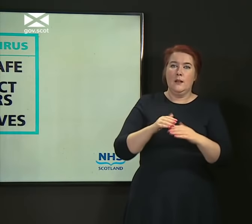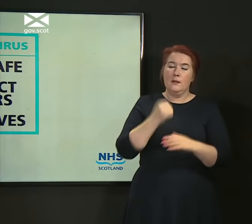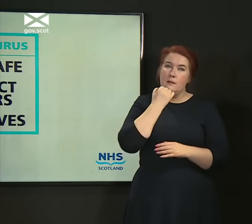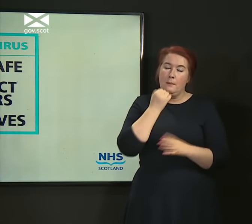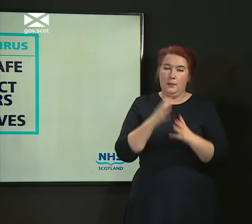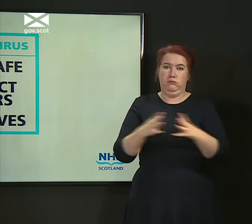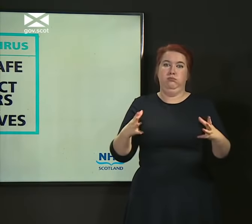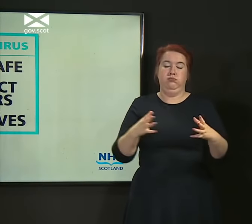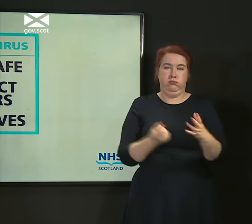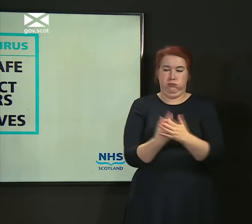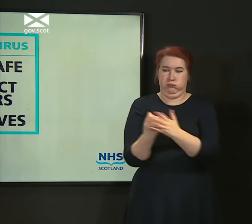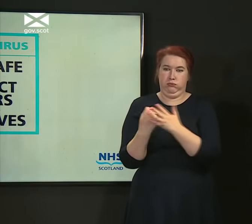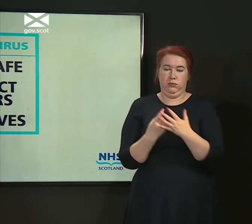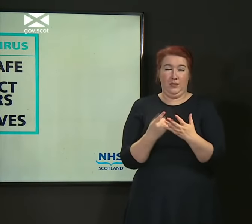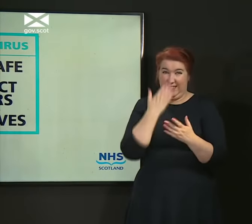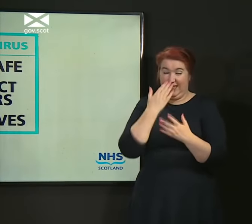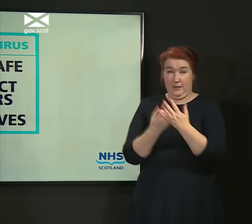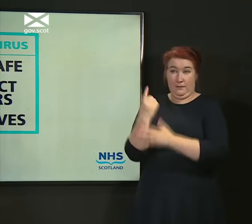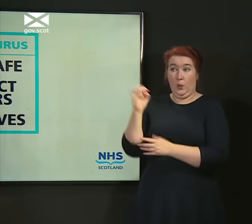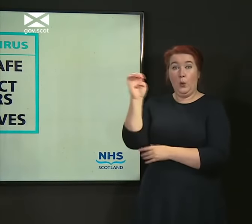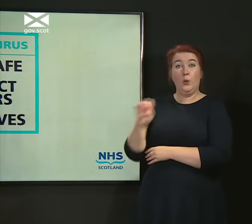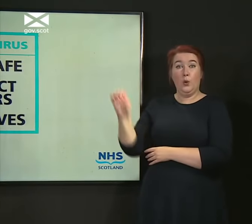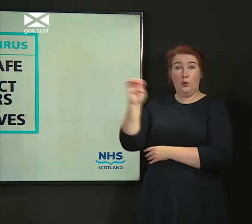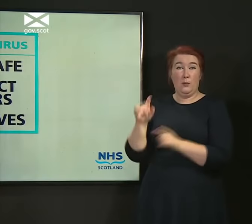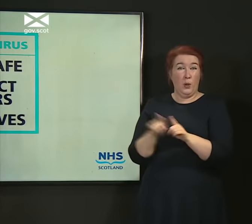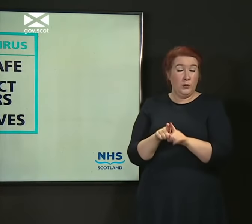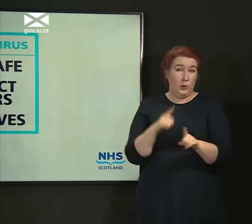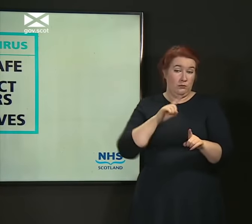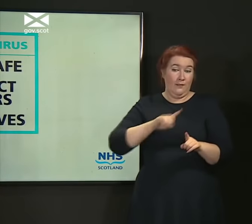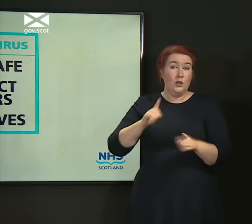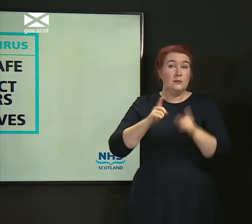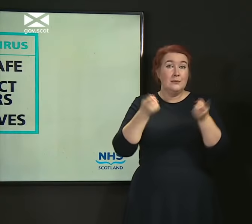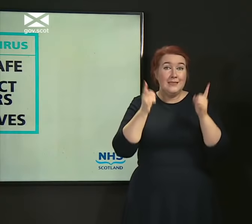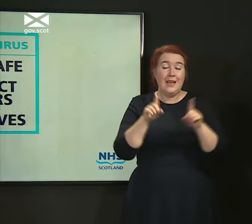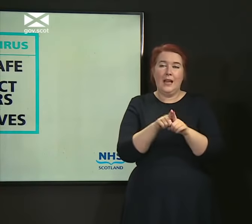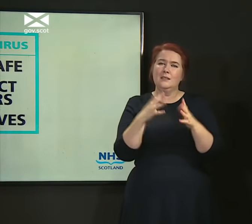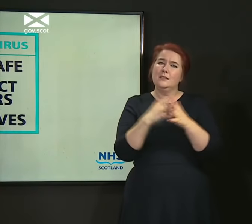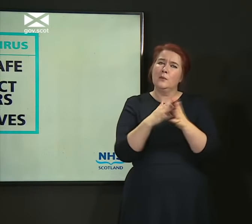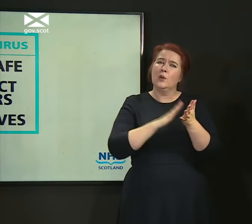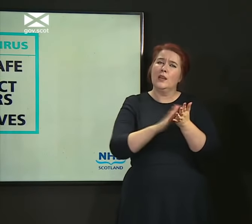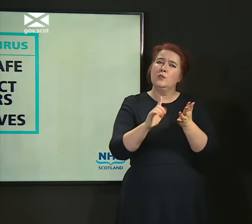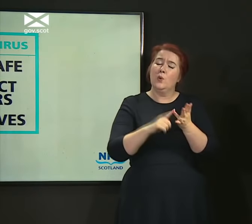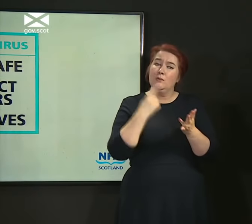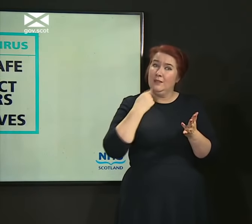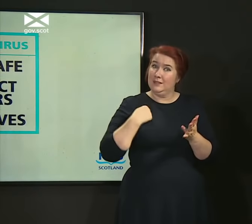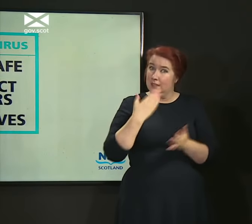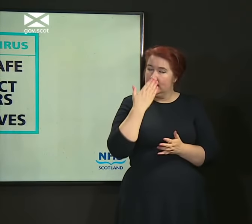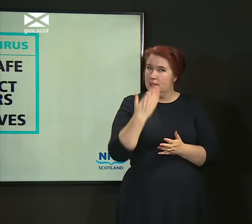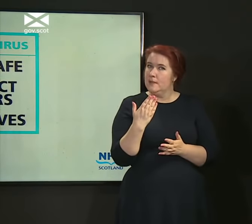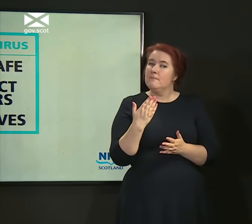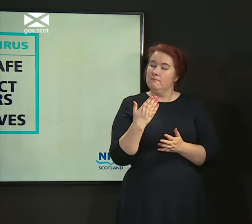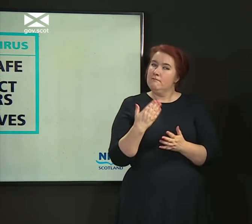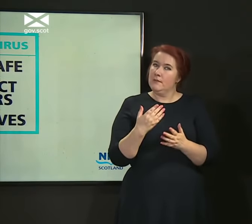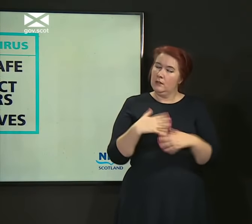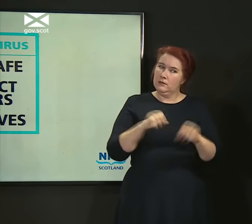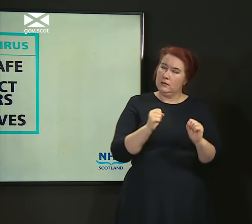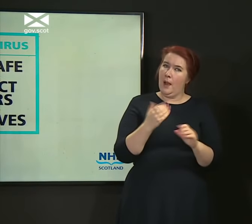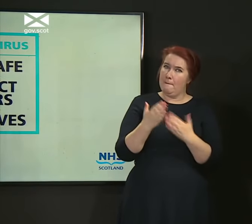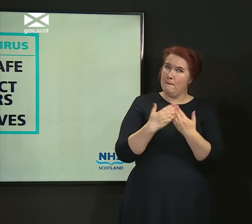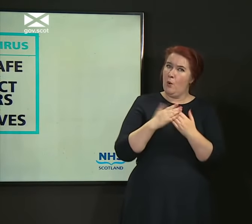Europe. And again, you've heard from the First Minister and the WHO yesterday that this is increasingly in younger people.